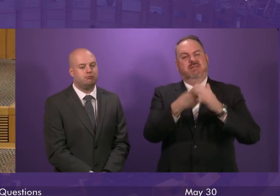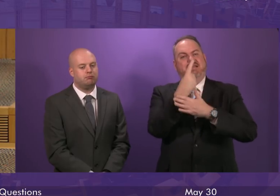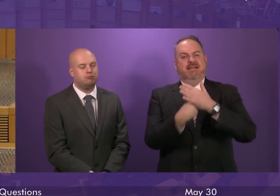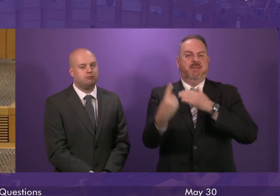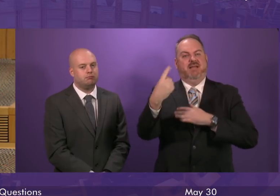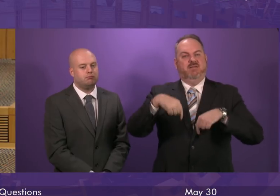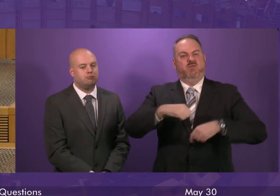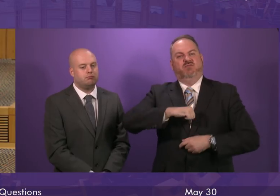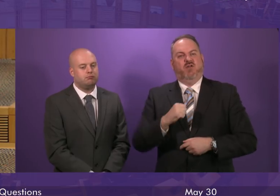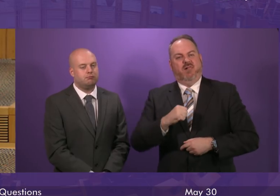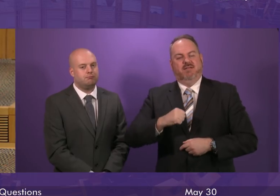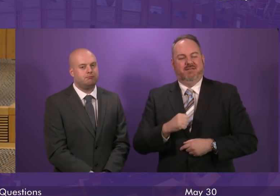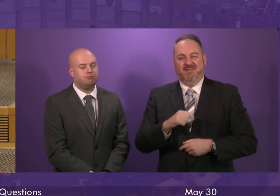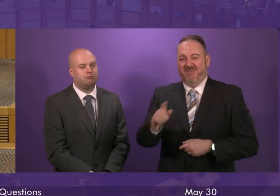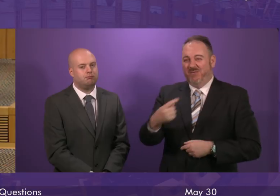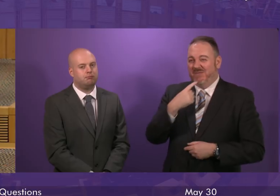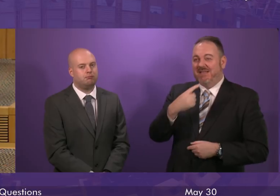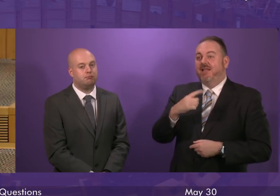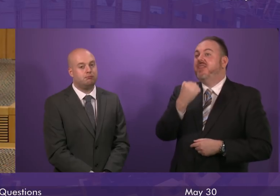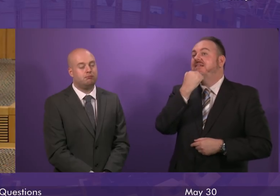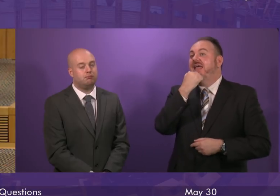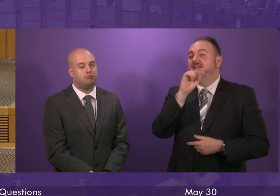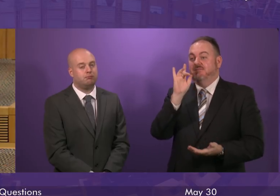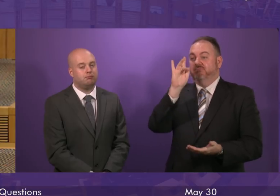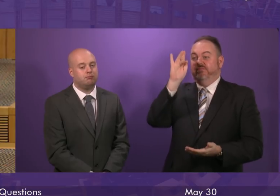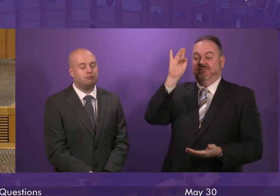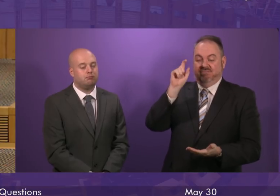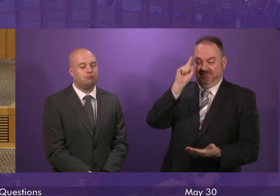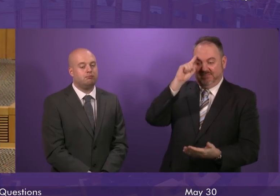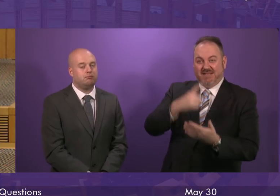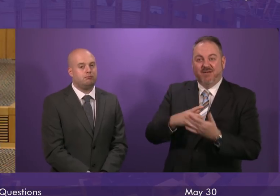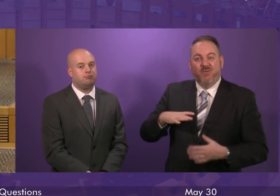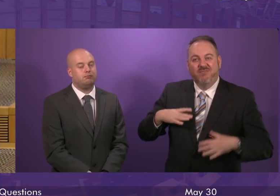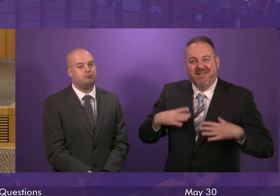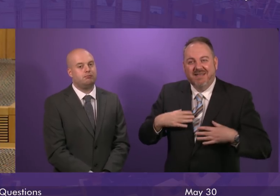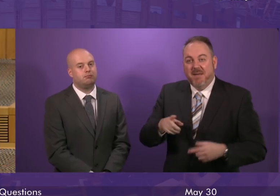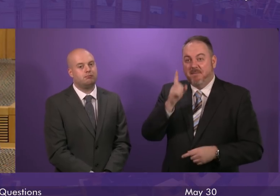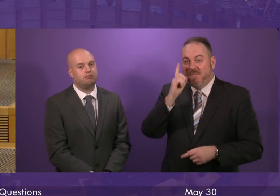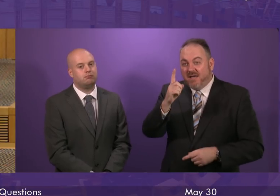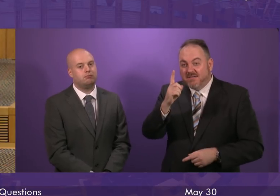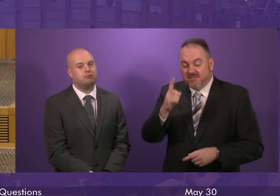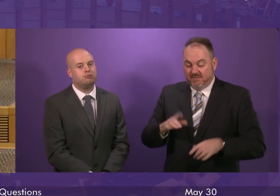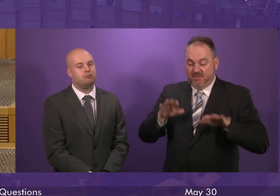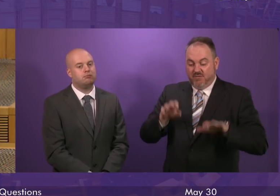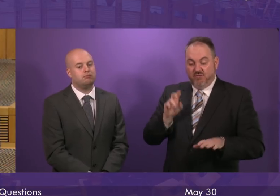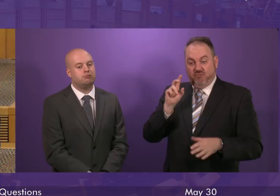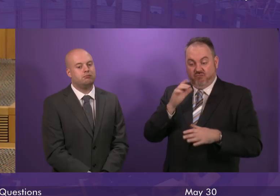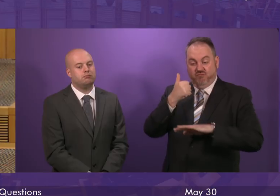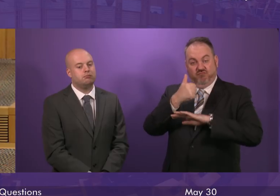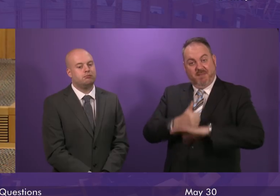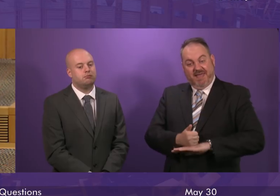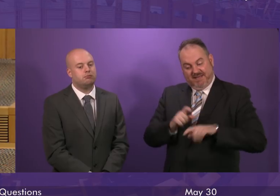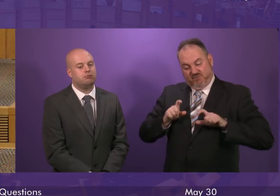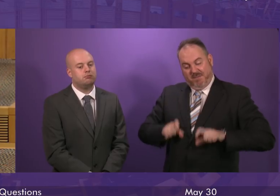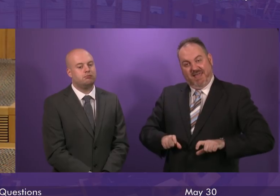She's even named a date. But the momentum is with Remain. Speaker John Berkow